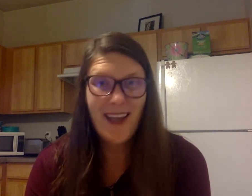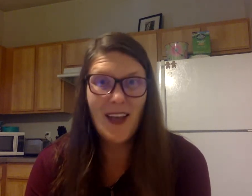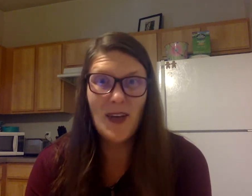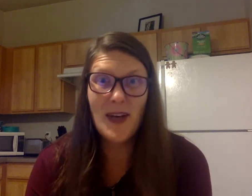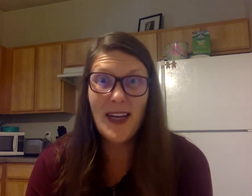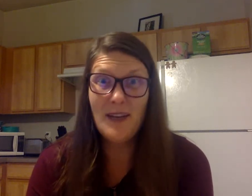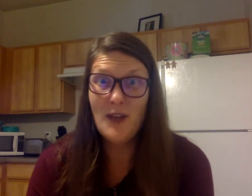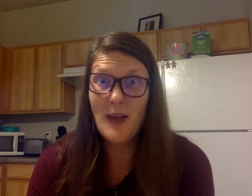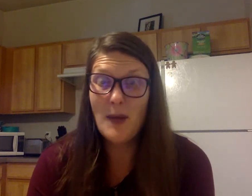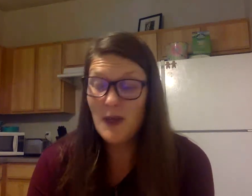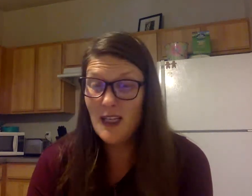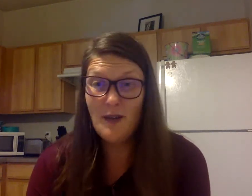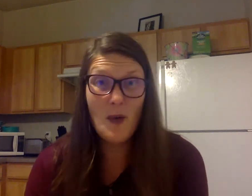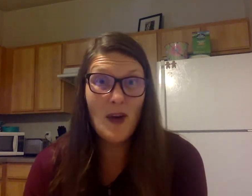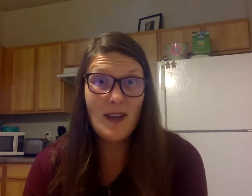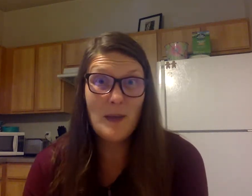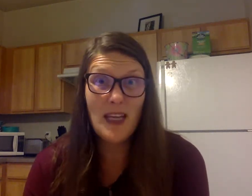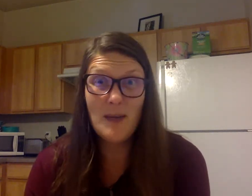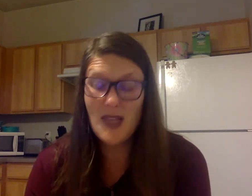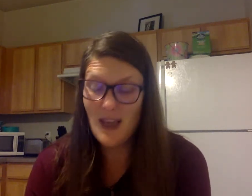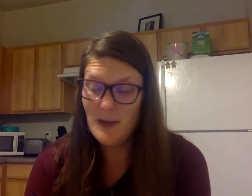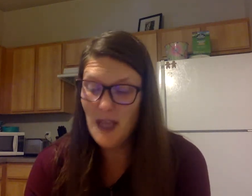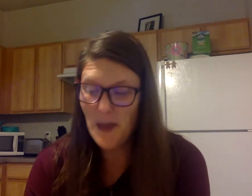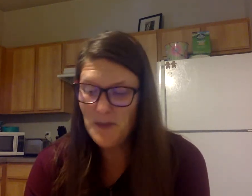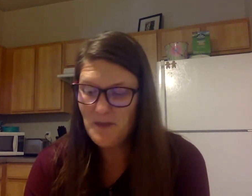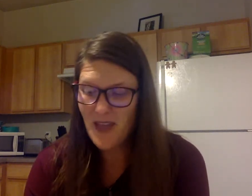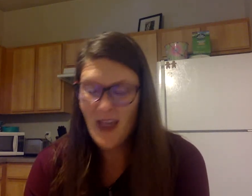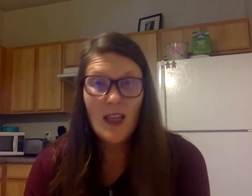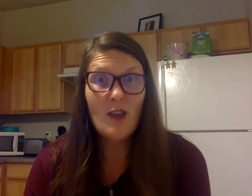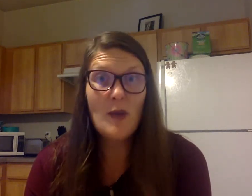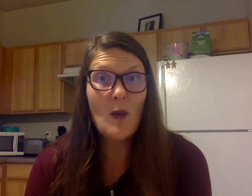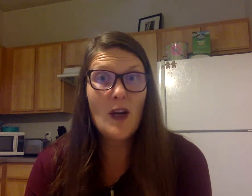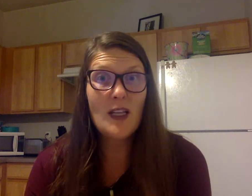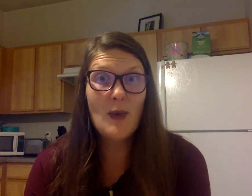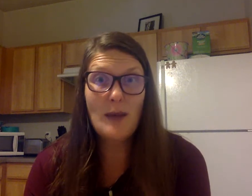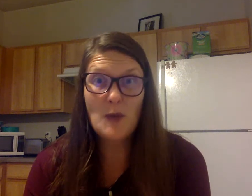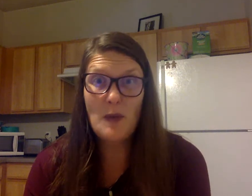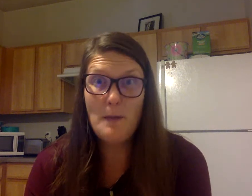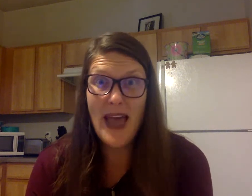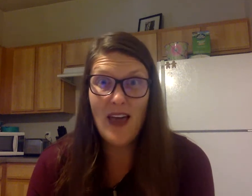All right, if you came up with a different word than me, give me a thumbs up. Give me a word that rhymes with math.